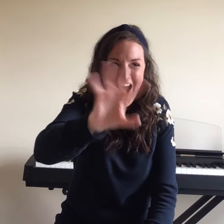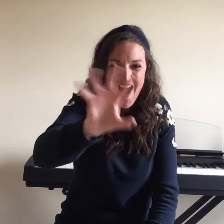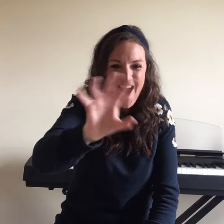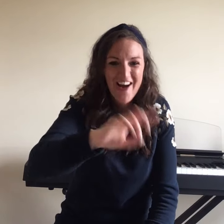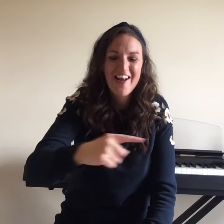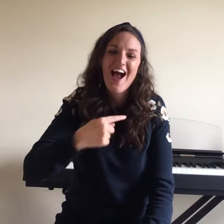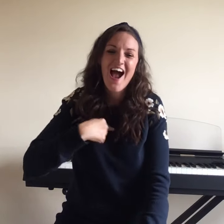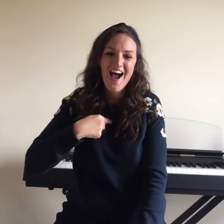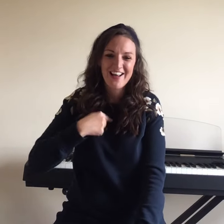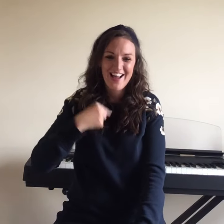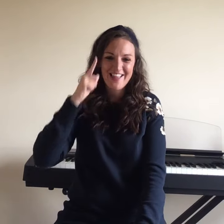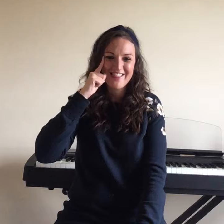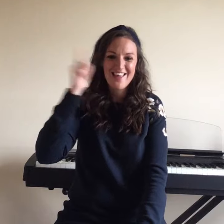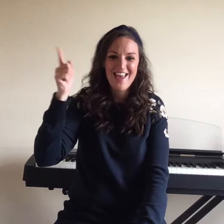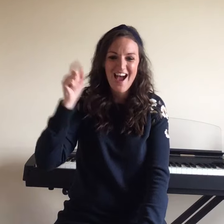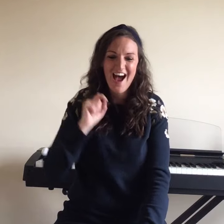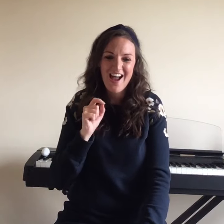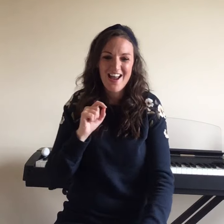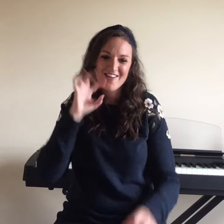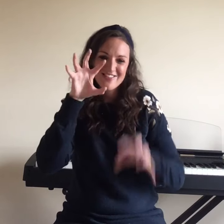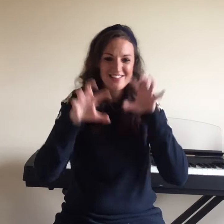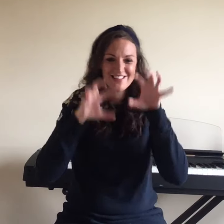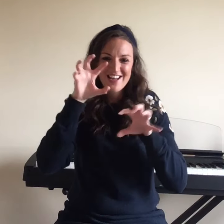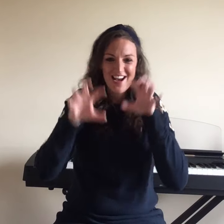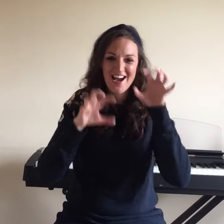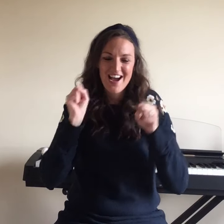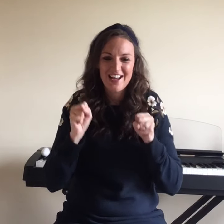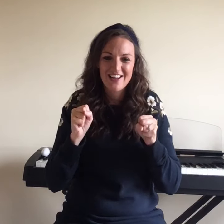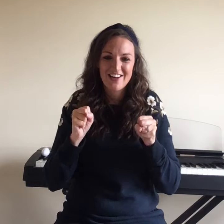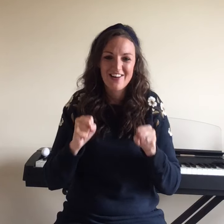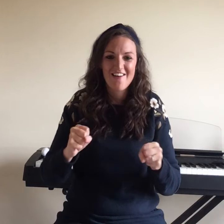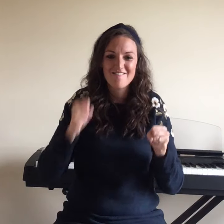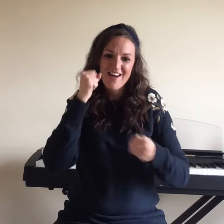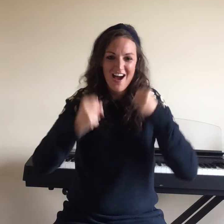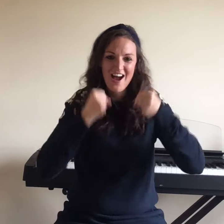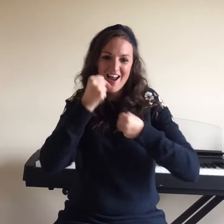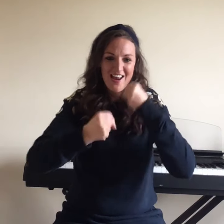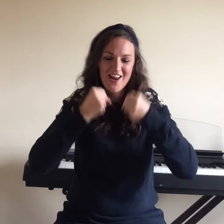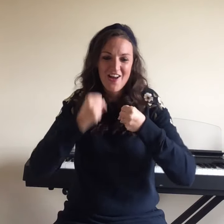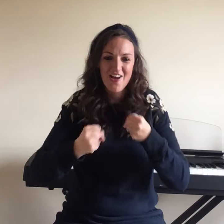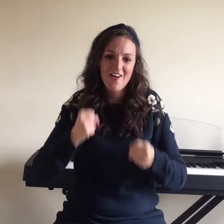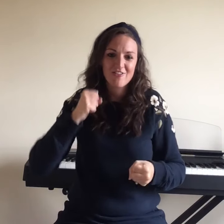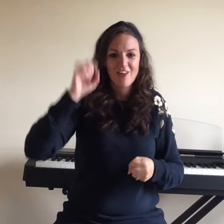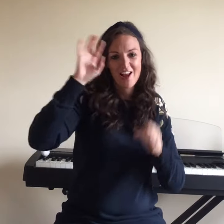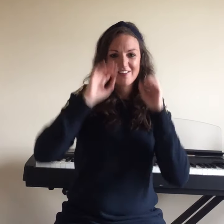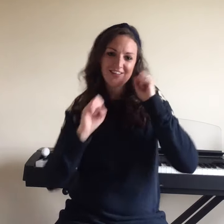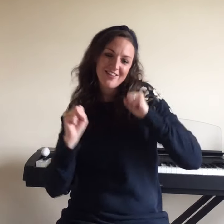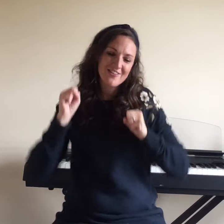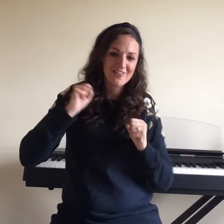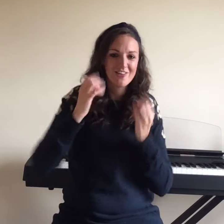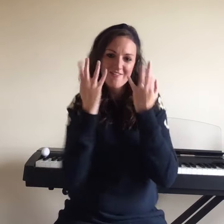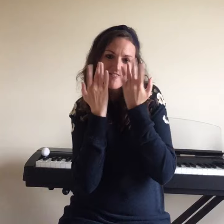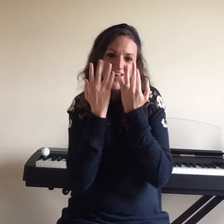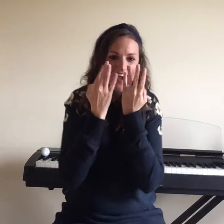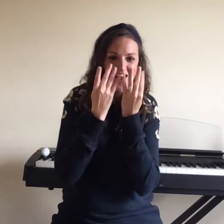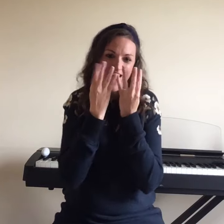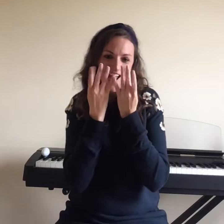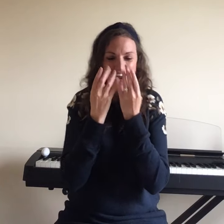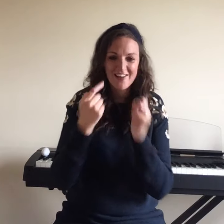I got the eye of the tiger Dancing through the fire